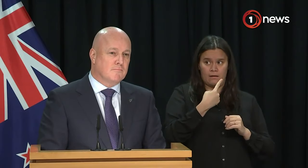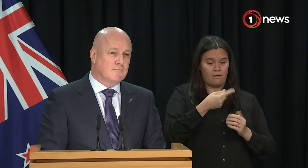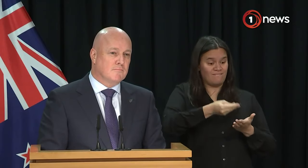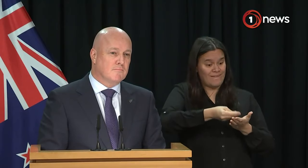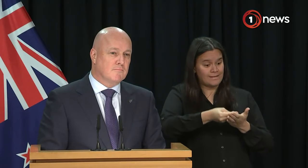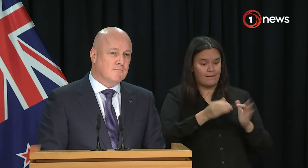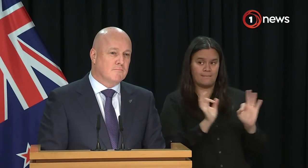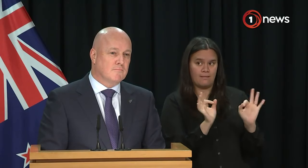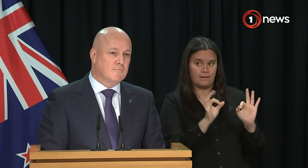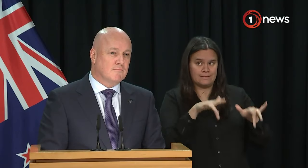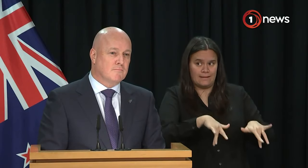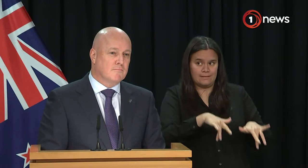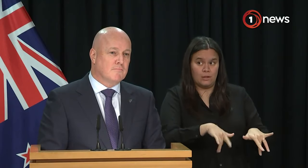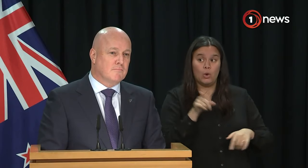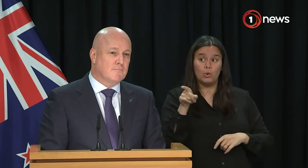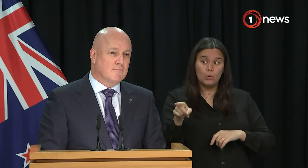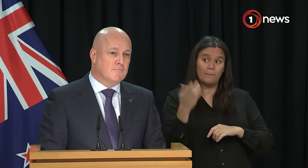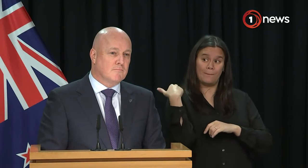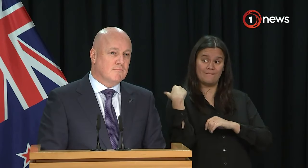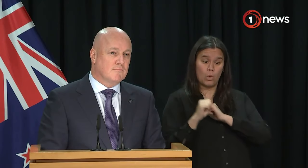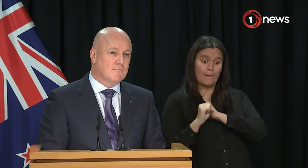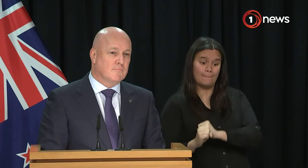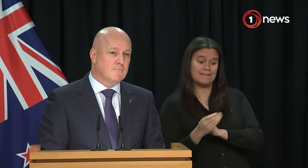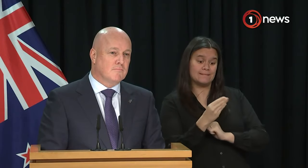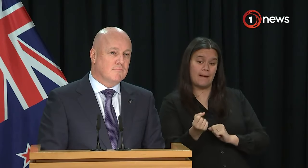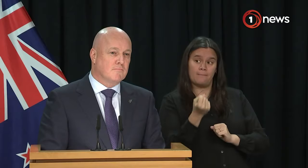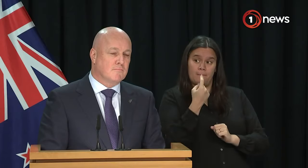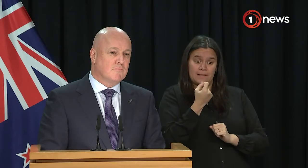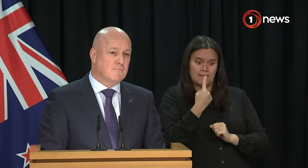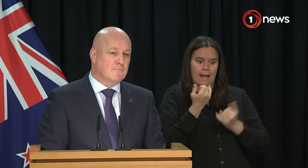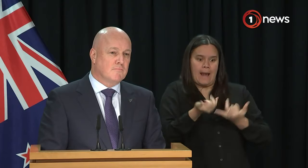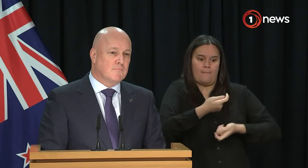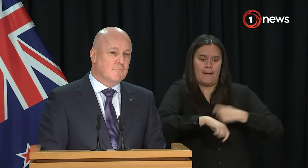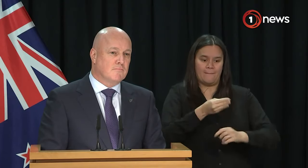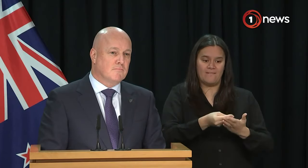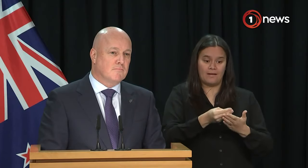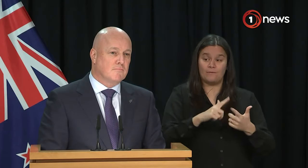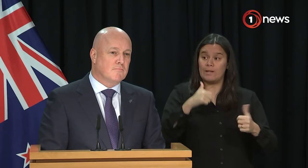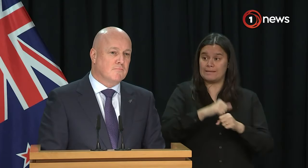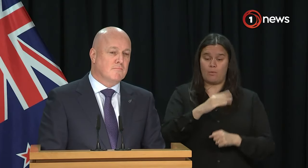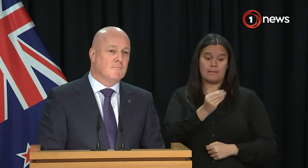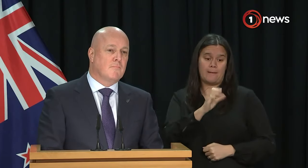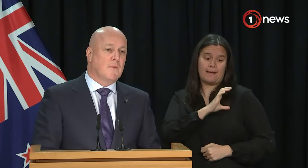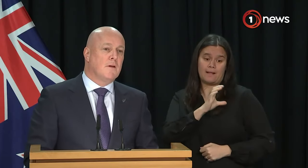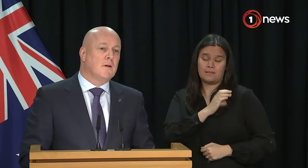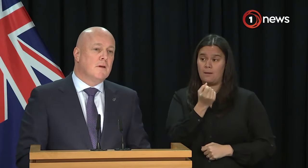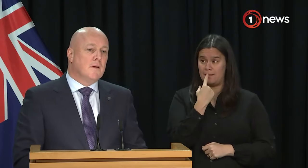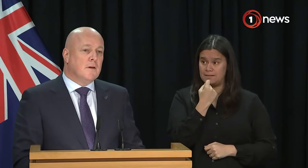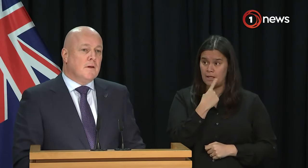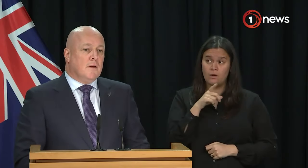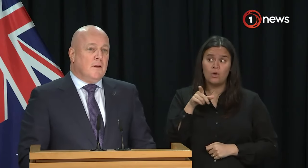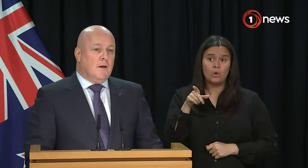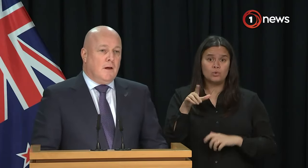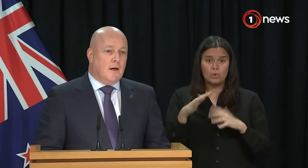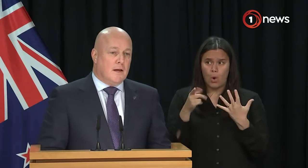Do you commit to giving Pharmac more funding to this budget so that they can fund some of their options for investment list,